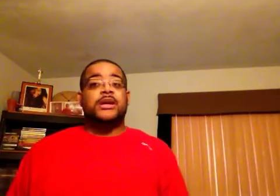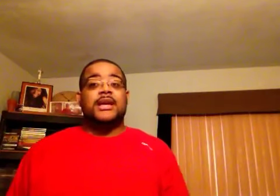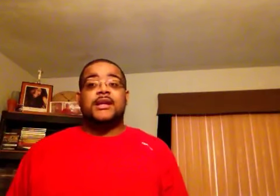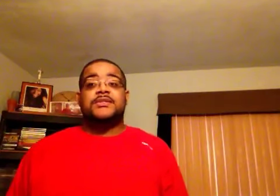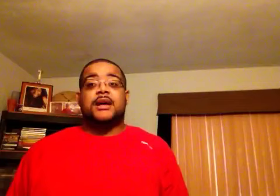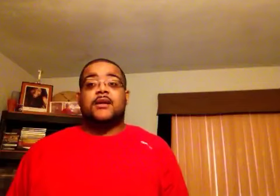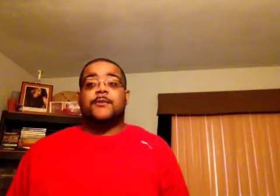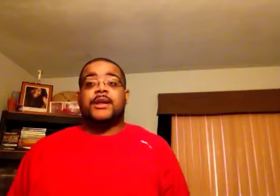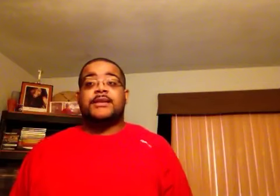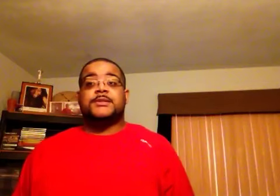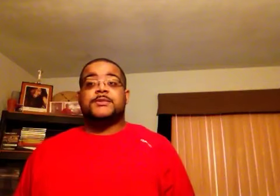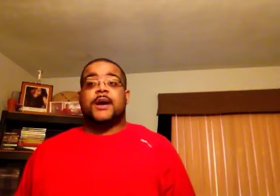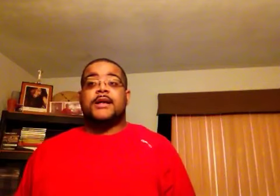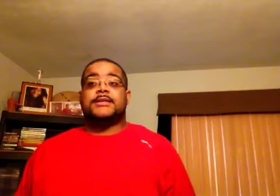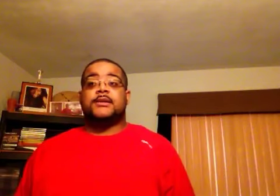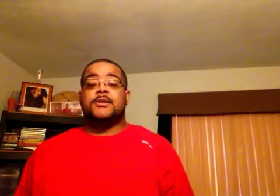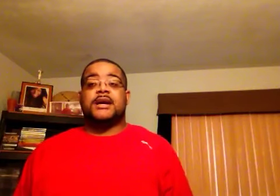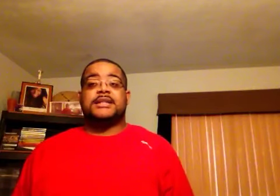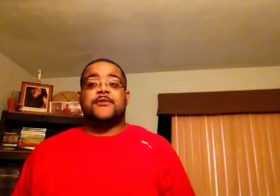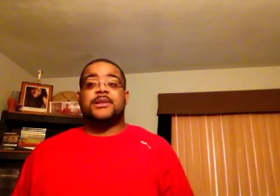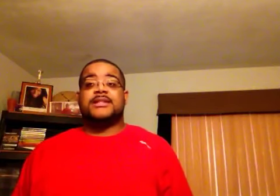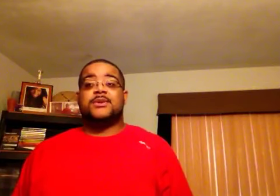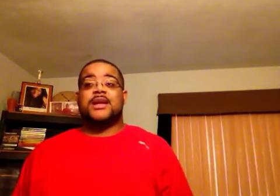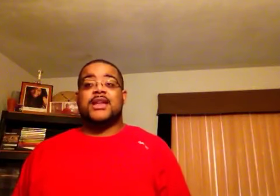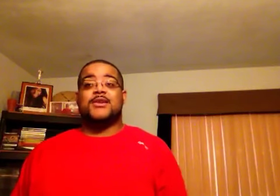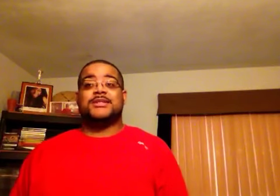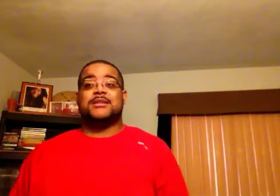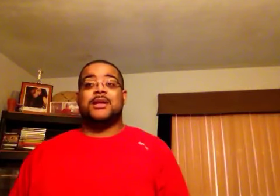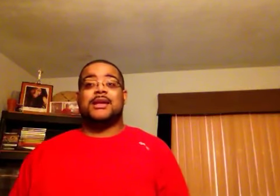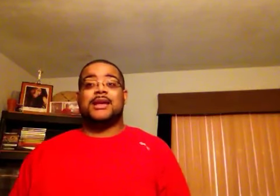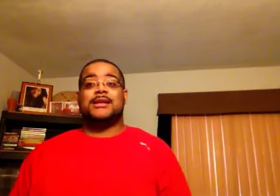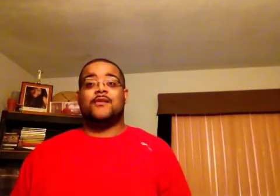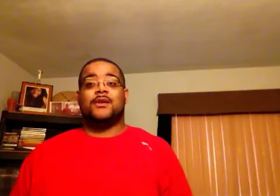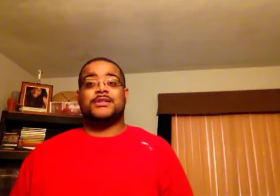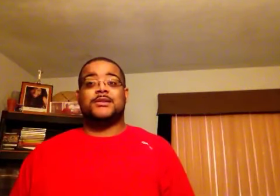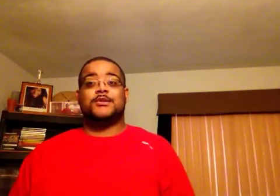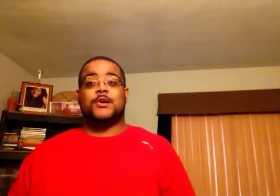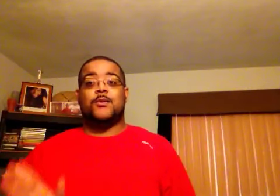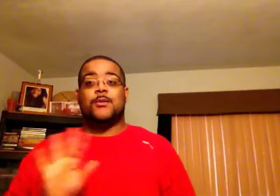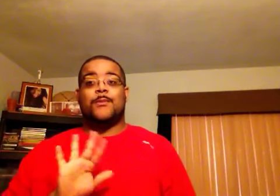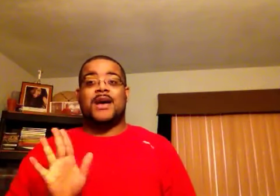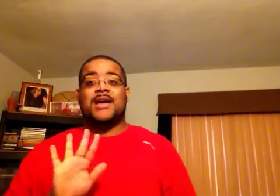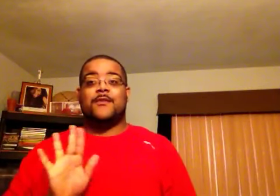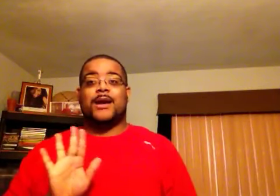boy Kenneth, signing off from the K-Tookspot. So you guys have a blessed one, and you'll see me again very soon. So, bye everybody.